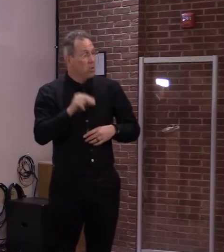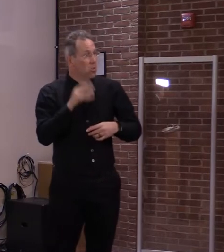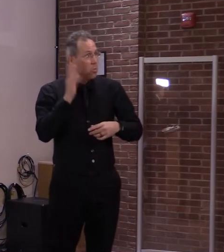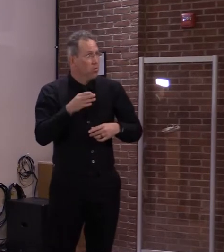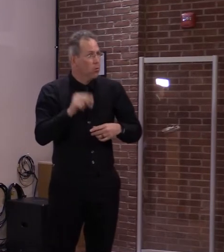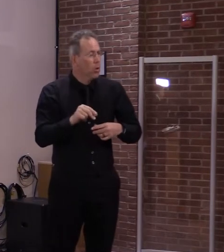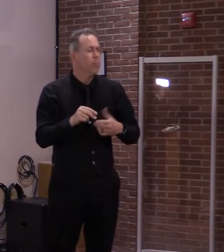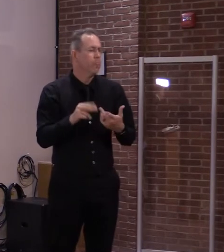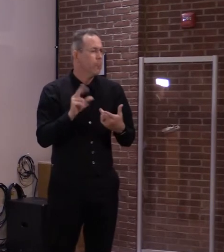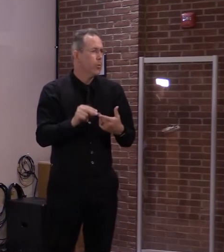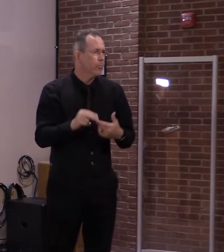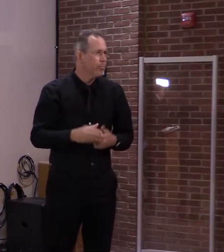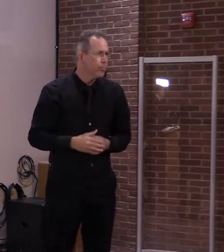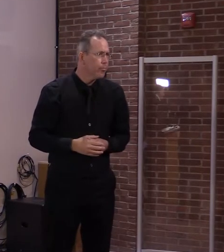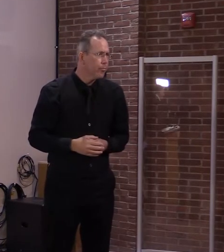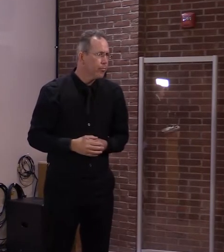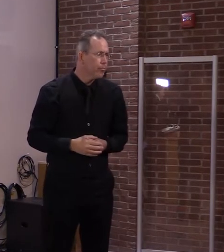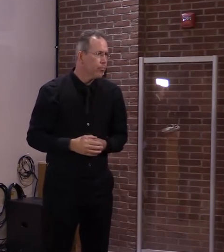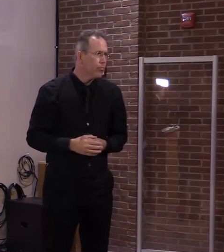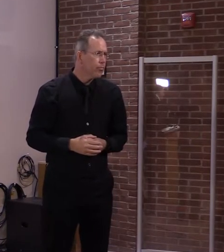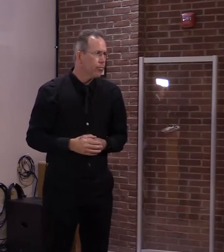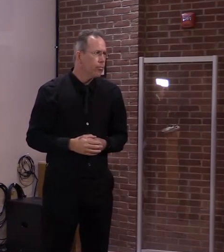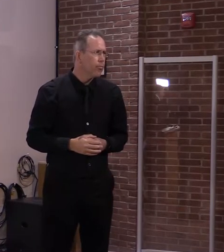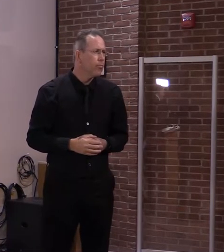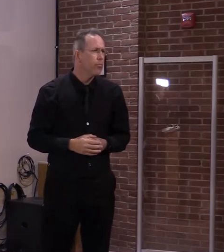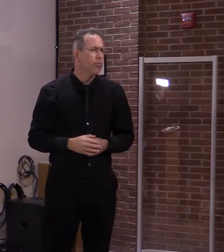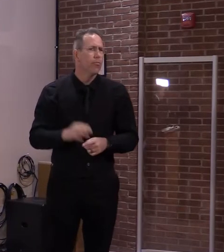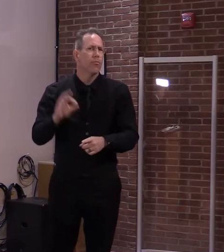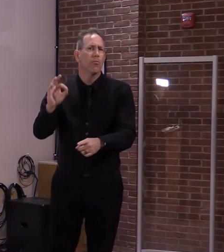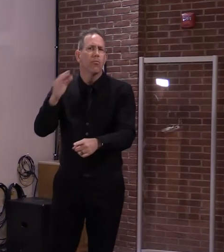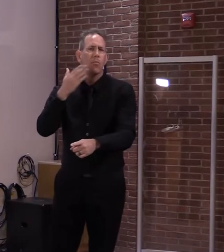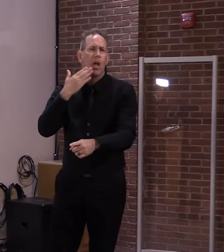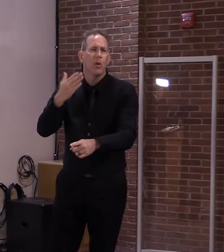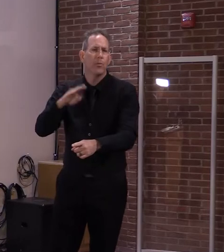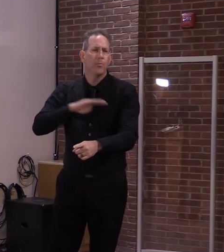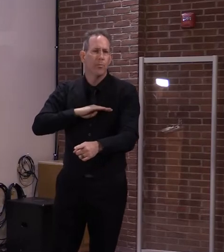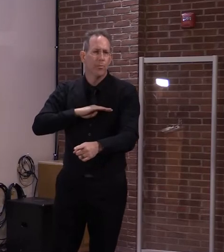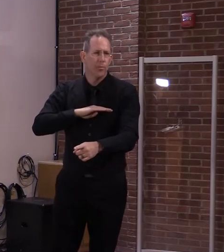Okay. Great. Thank you very much. Appreciate your time. Yeah.